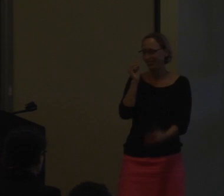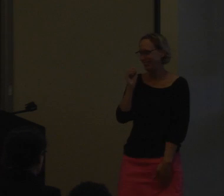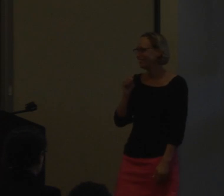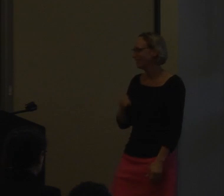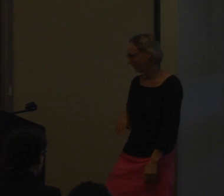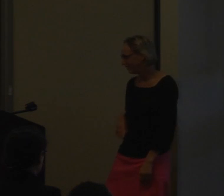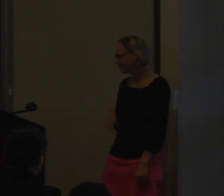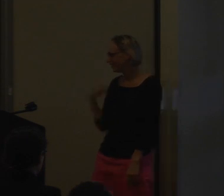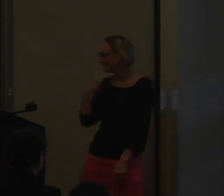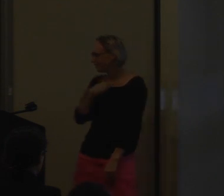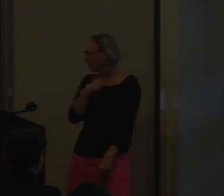visual learning.